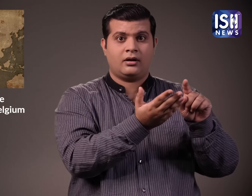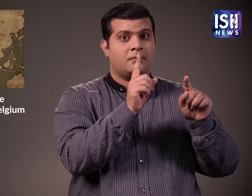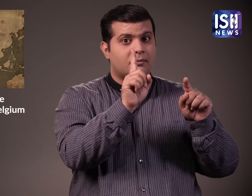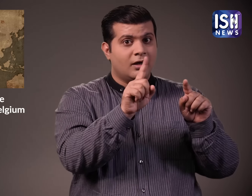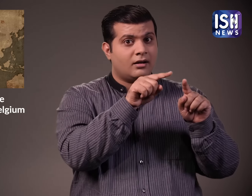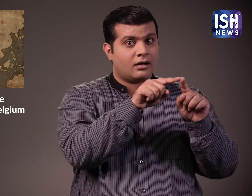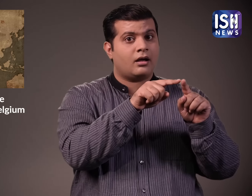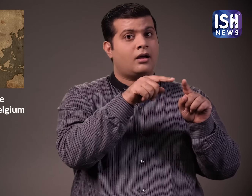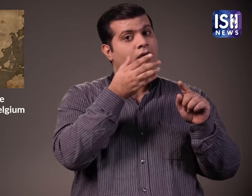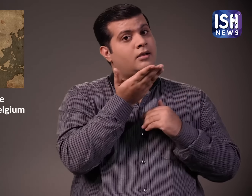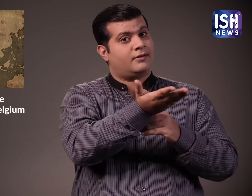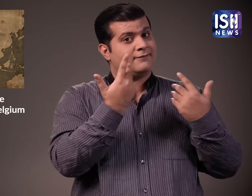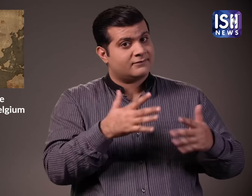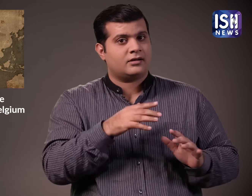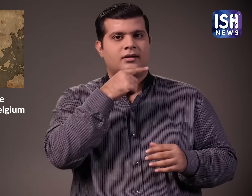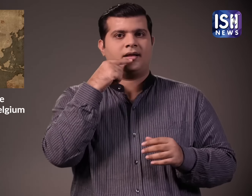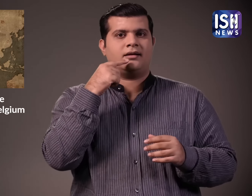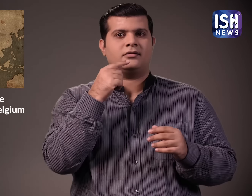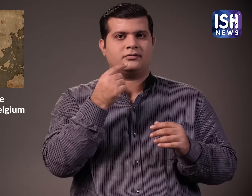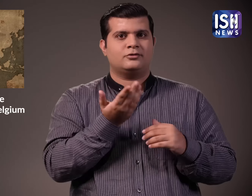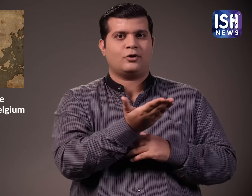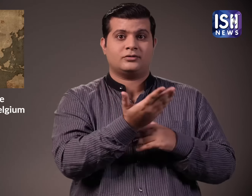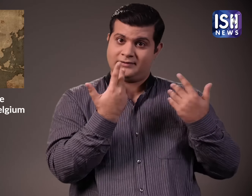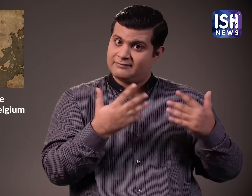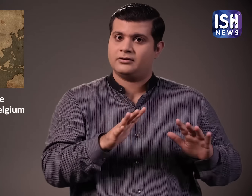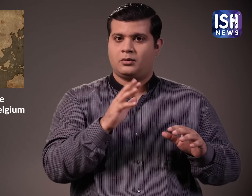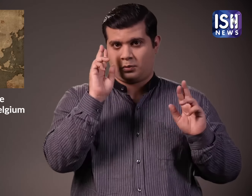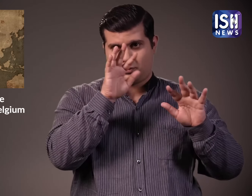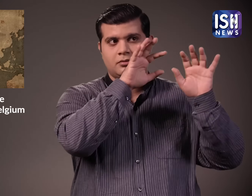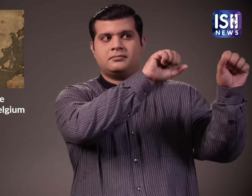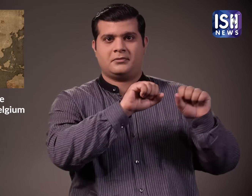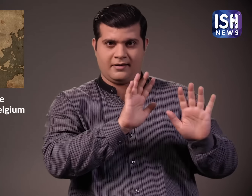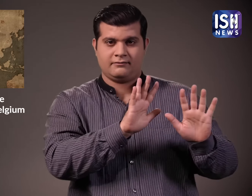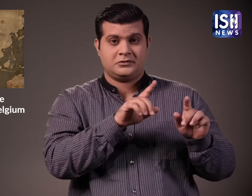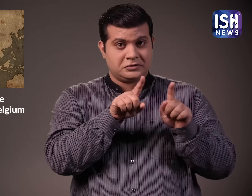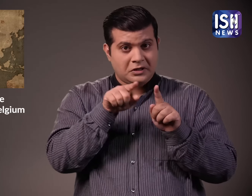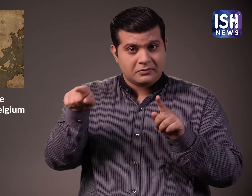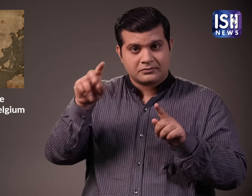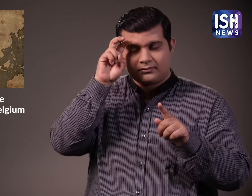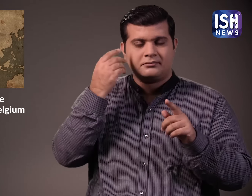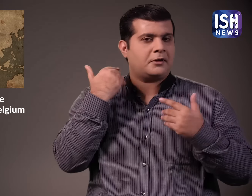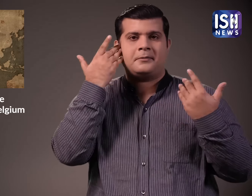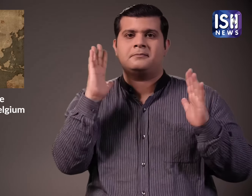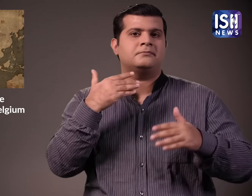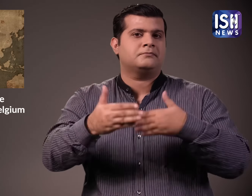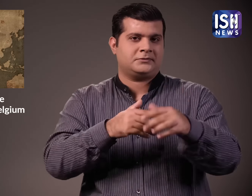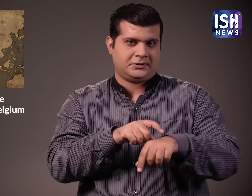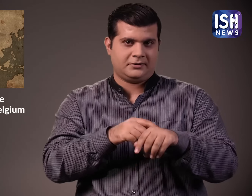was issued the Blue Notice first. And then he was issued the Red Notice. Yes. So now will the same happen with